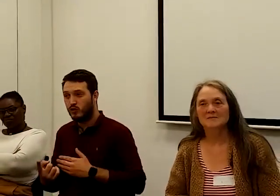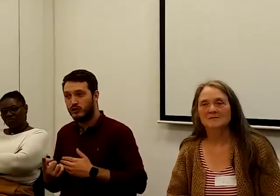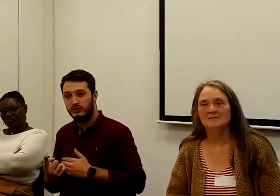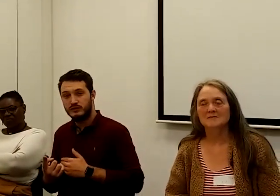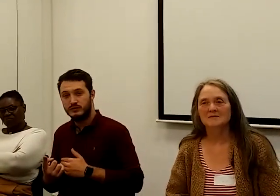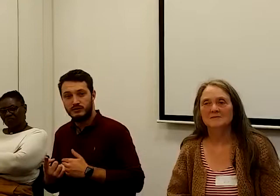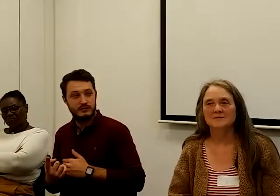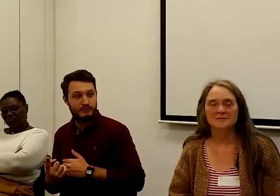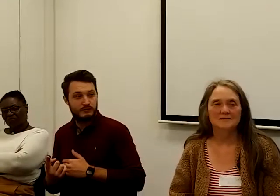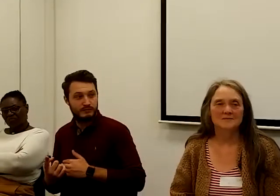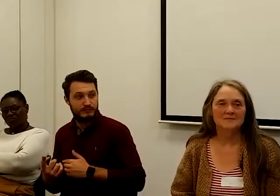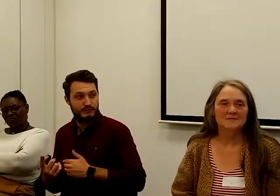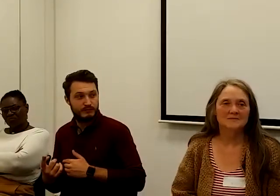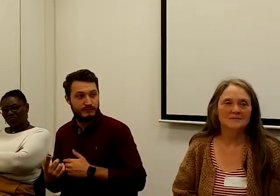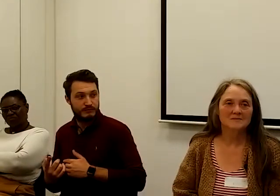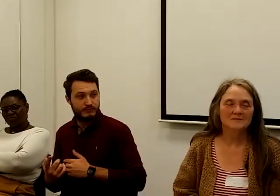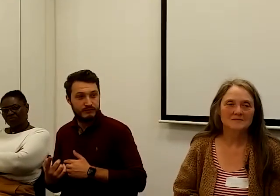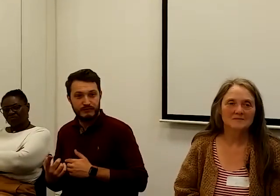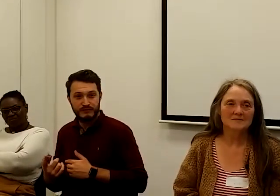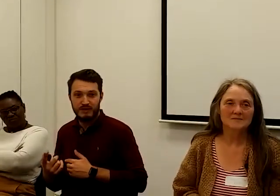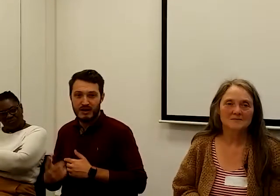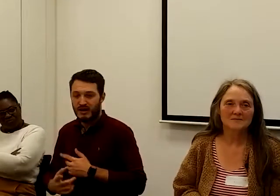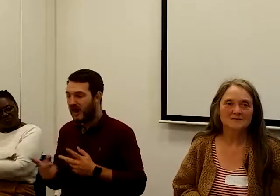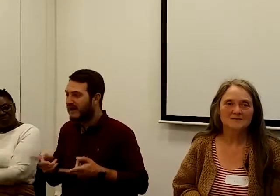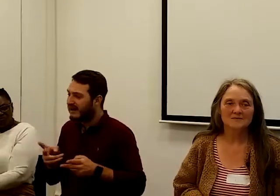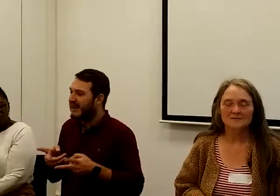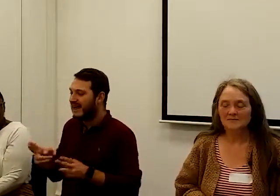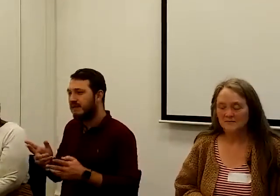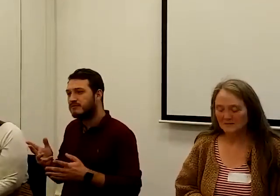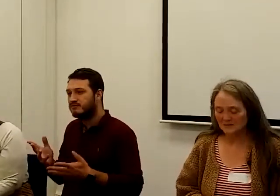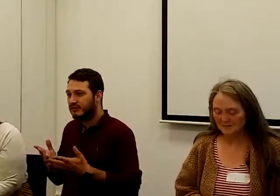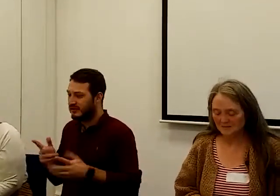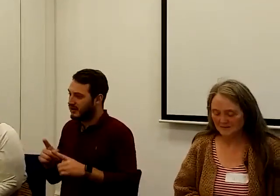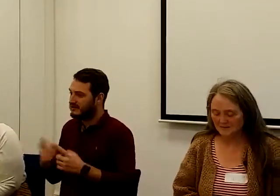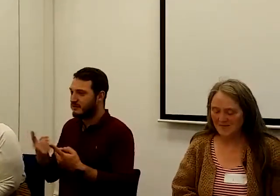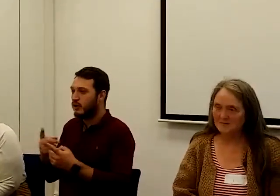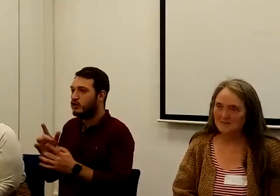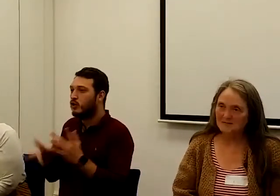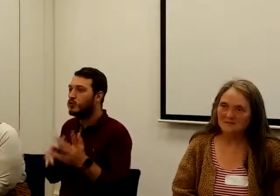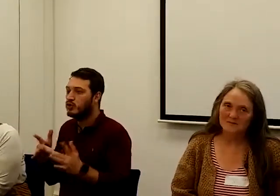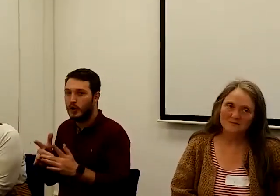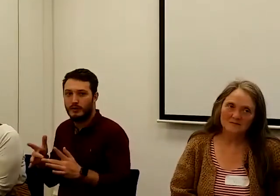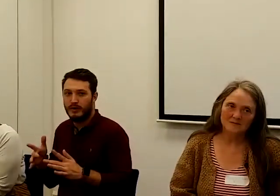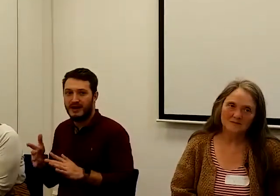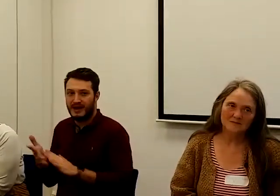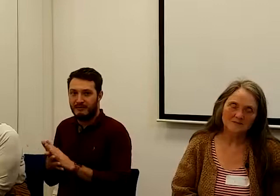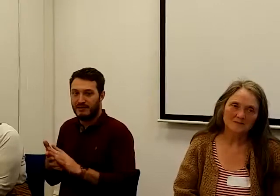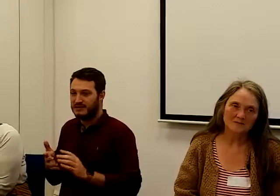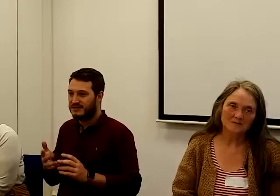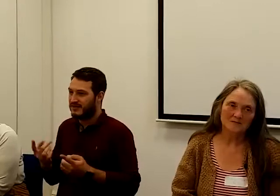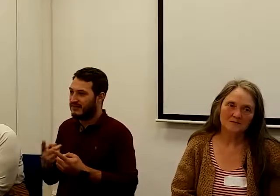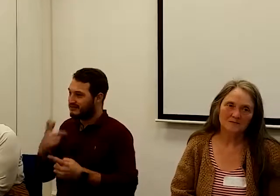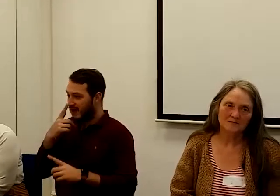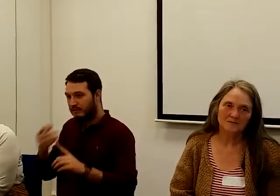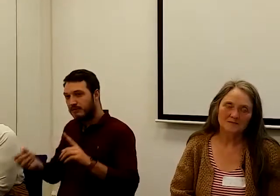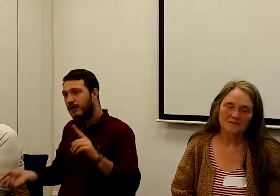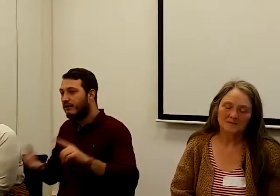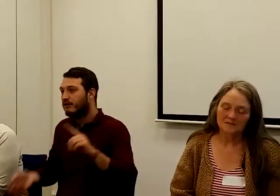Um... Like lot of spots. Yeah. Like something, you can just post it up on YouTube and then people can just actually post it up. I mean the clicktivism is very